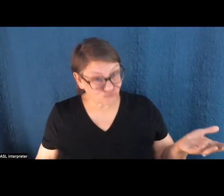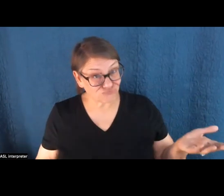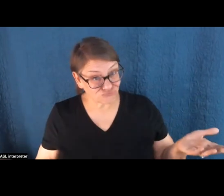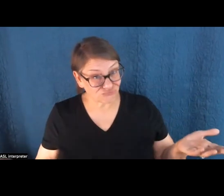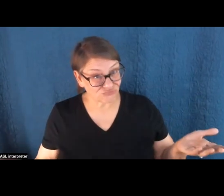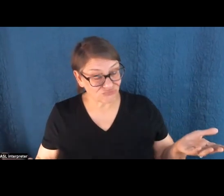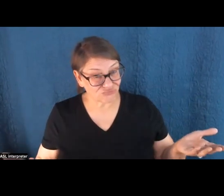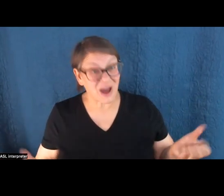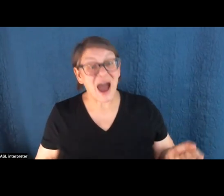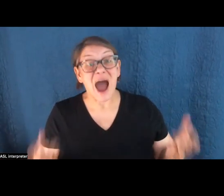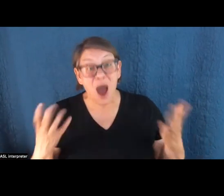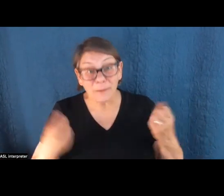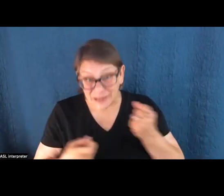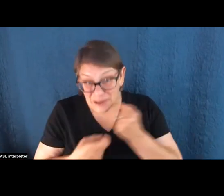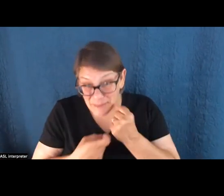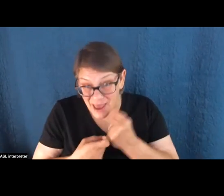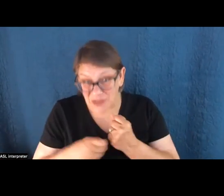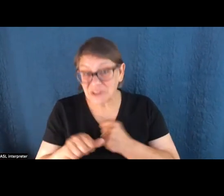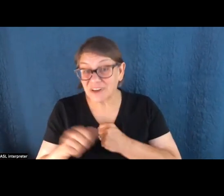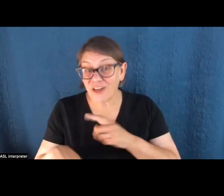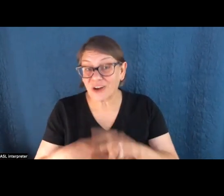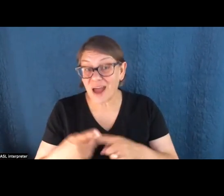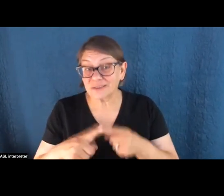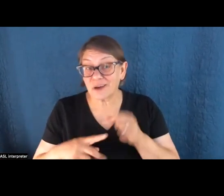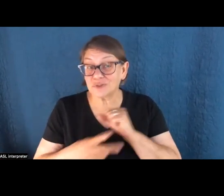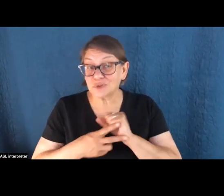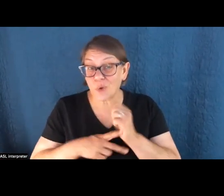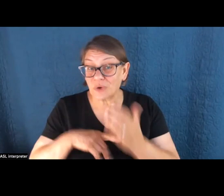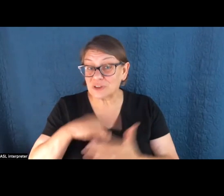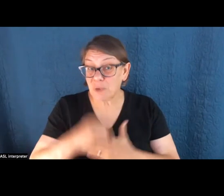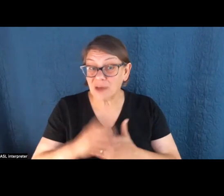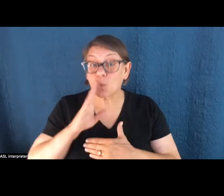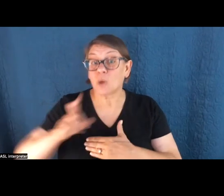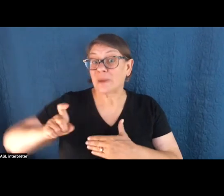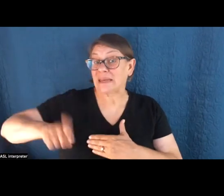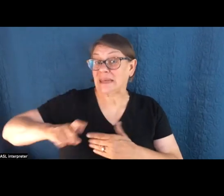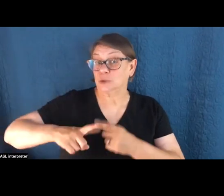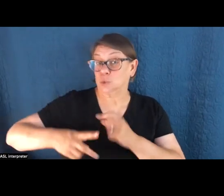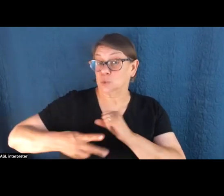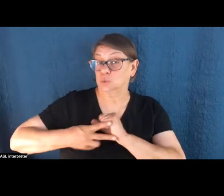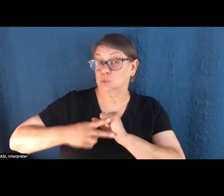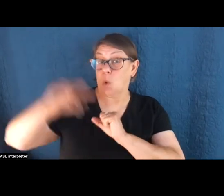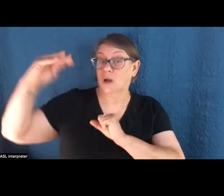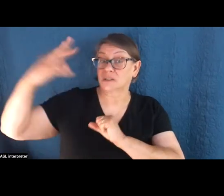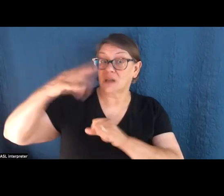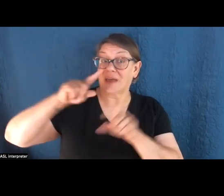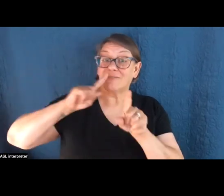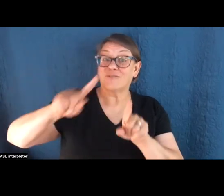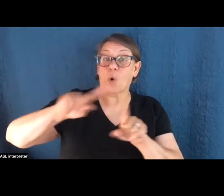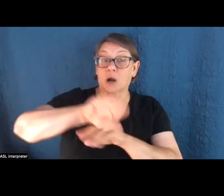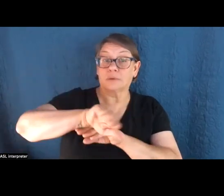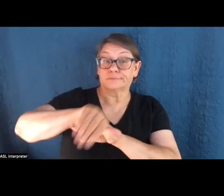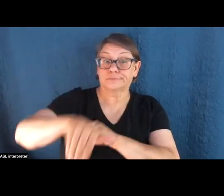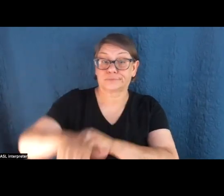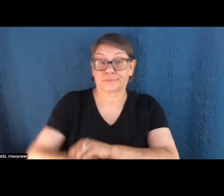looking forward, how many batteries and other types of energy storage projects are we going to need to store sunlight for the evening and make sure this doesn't